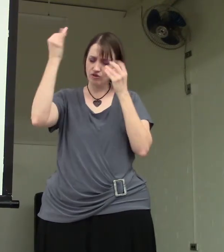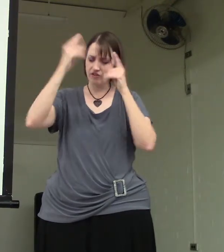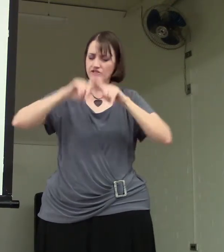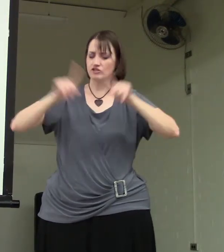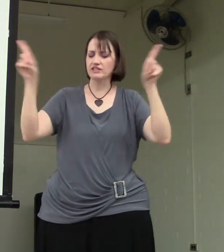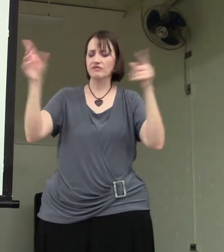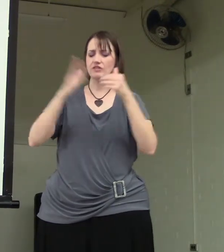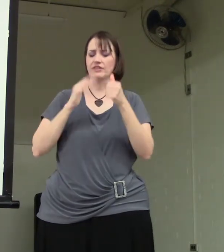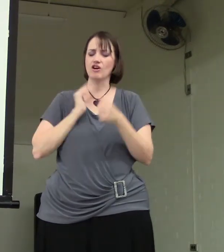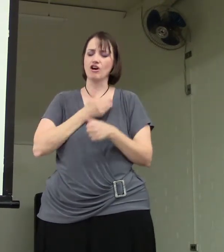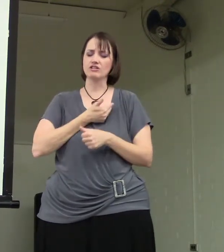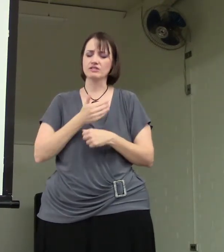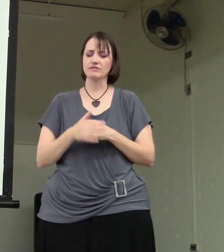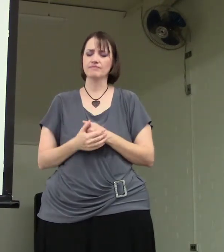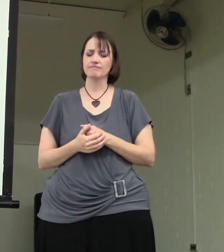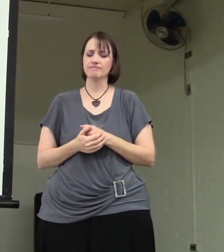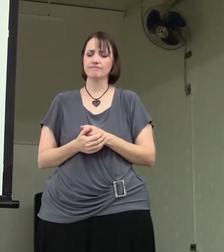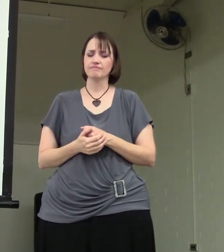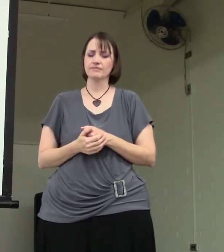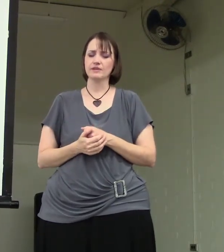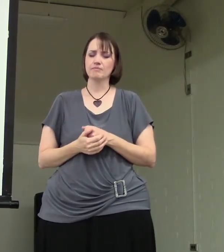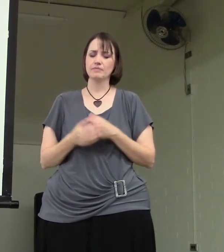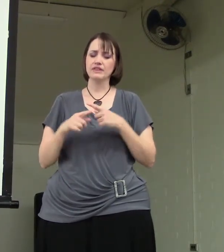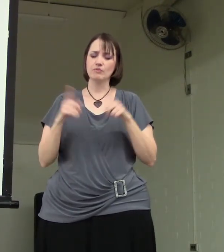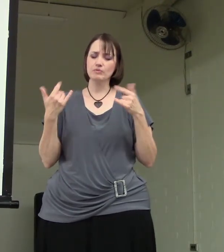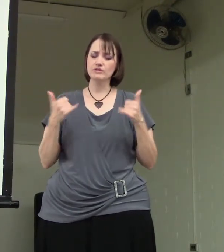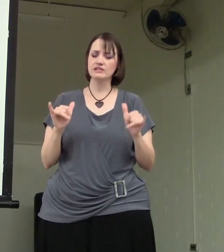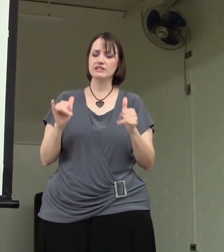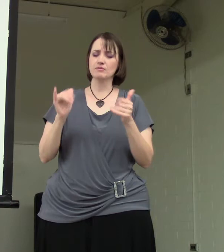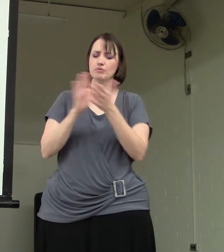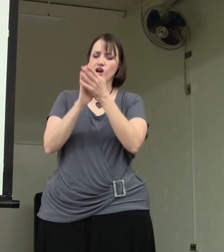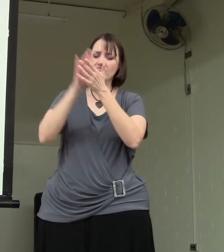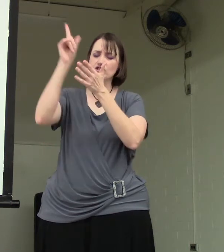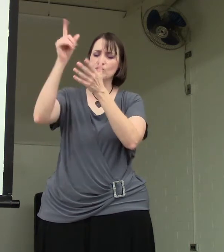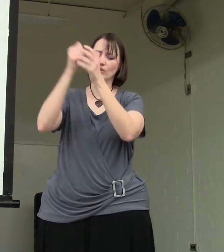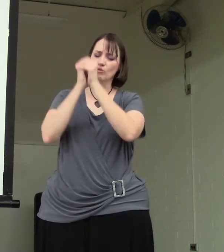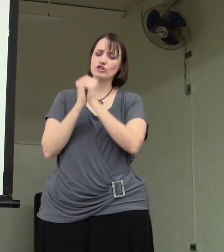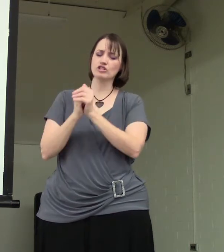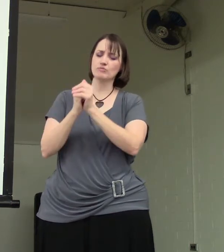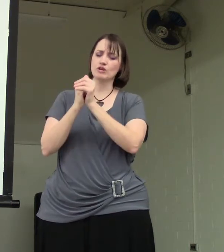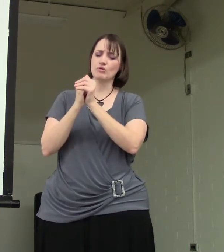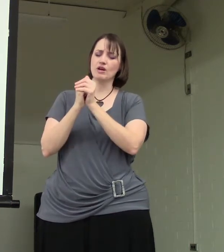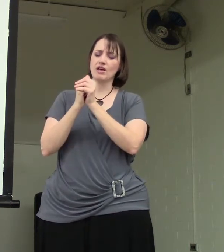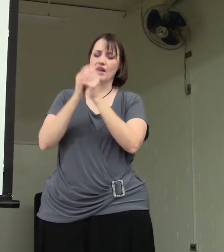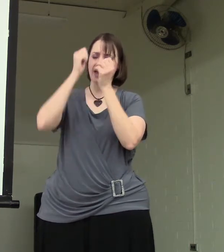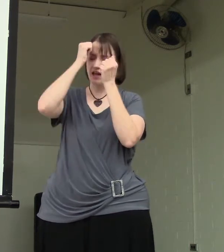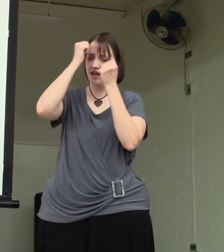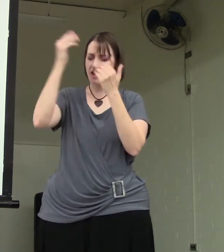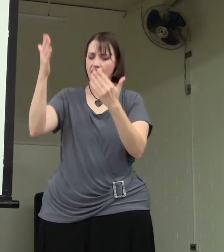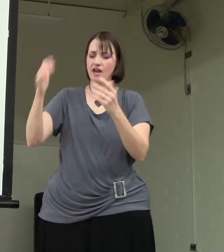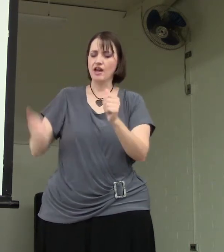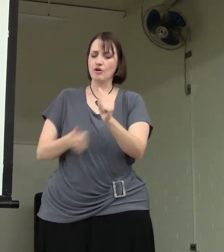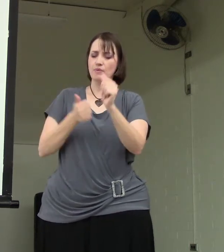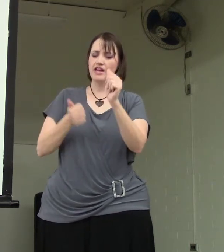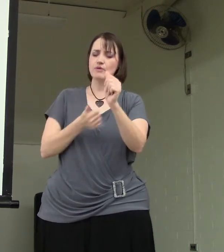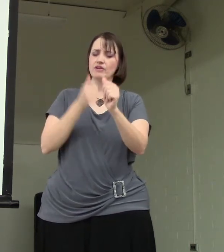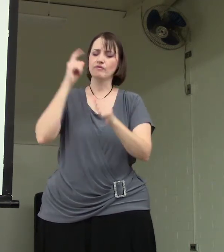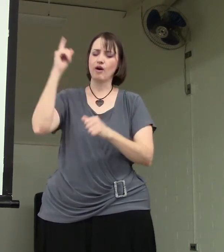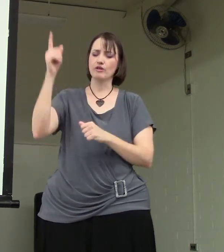your thoughts are different than ours. But that we will still praise you and worship you and obey you and follow